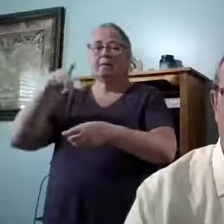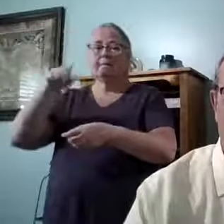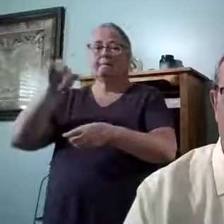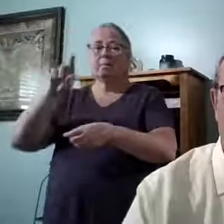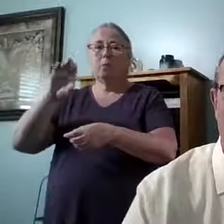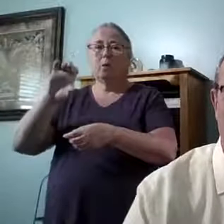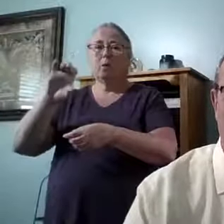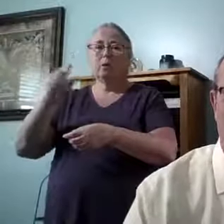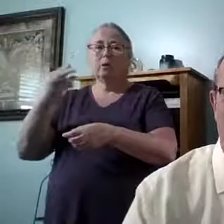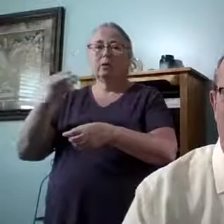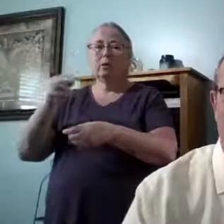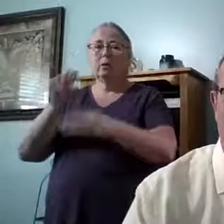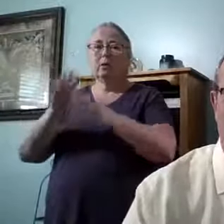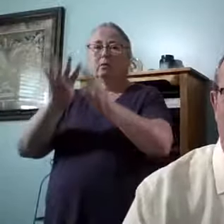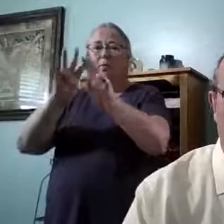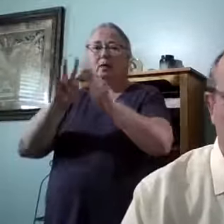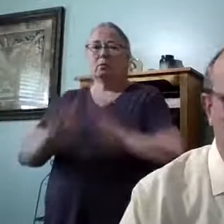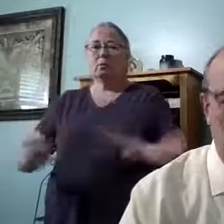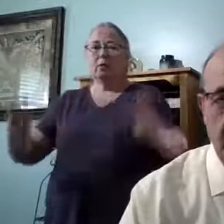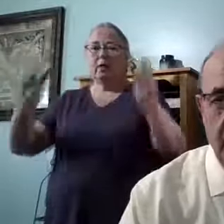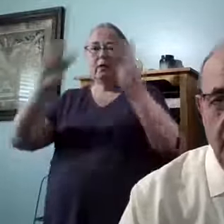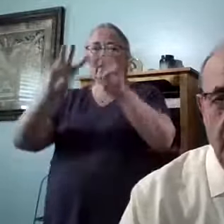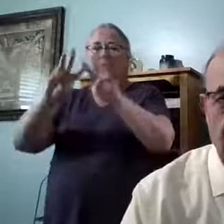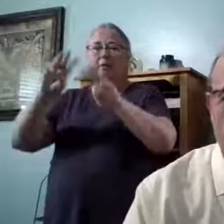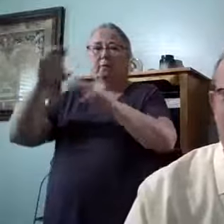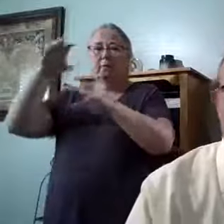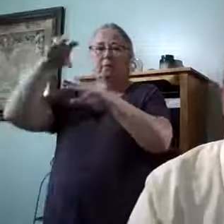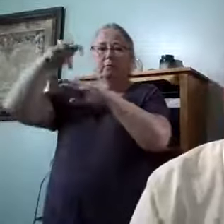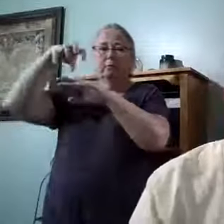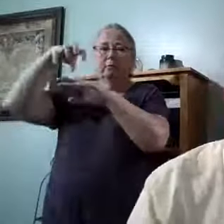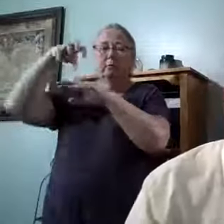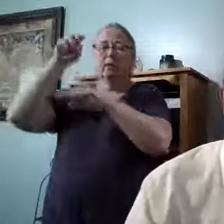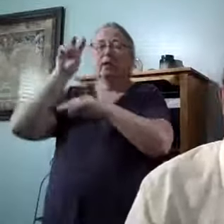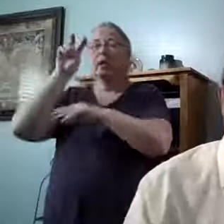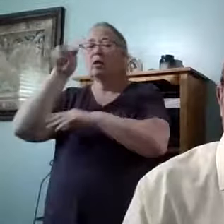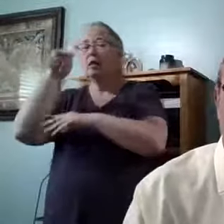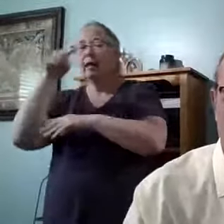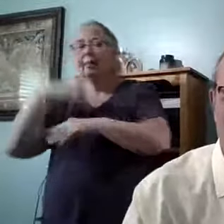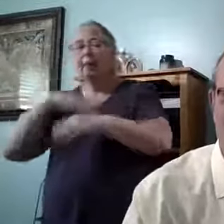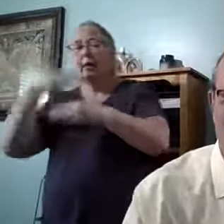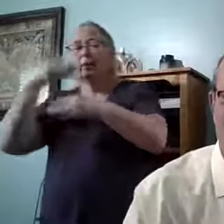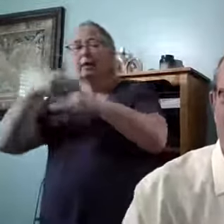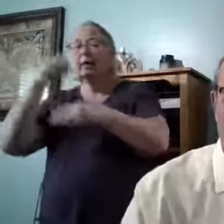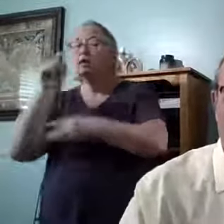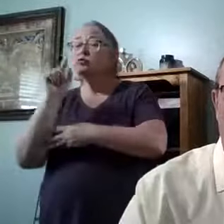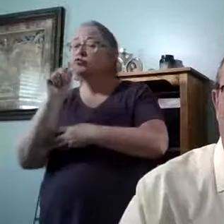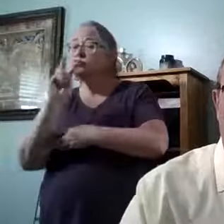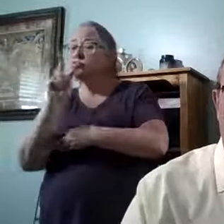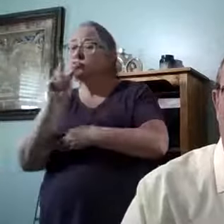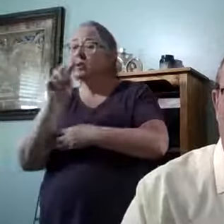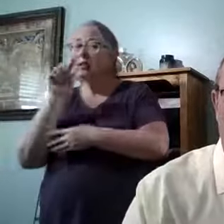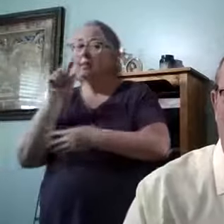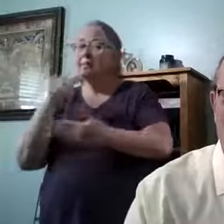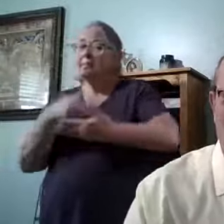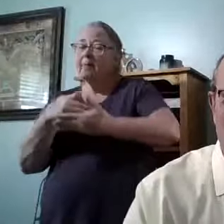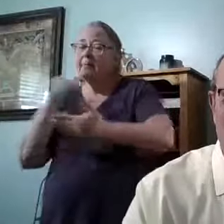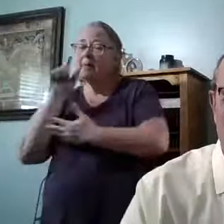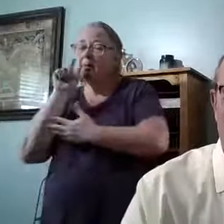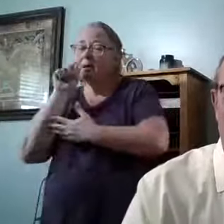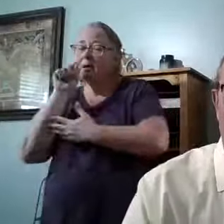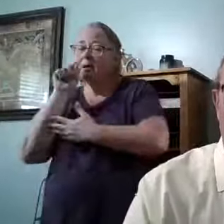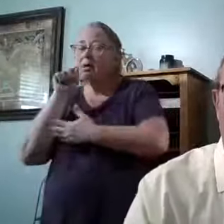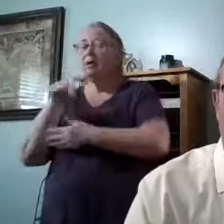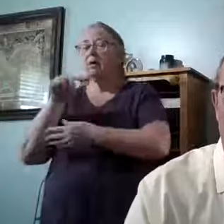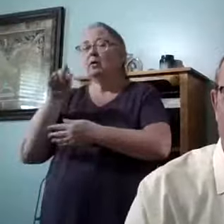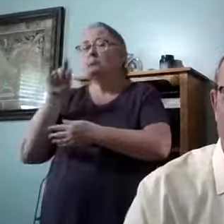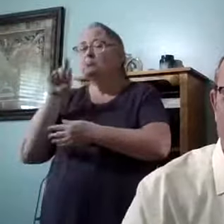And I've noticed from this, from this angle that I've looked out my window, there's two little baby birds, two little baby